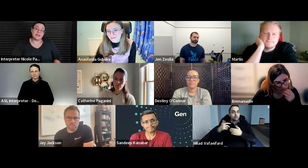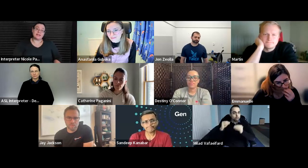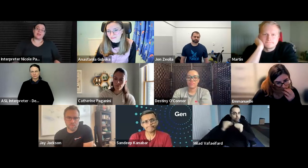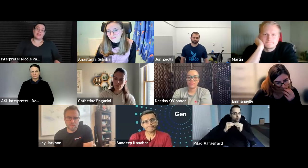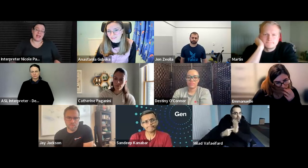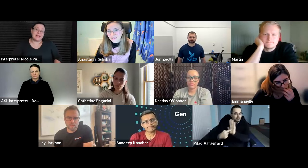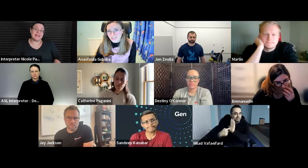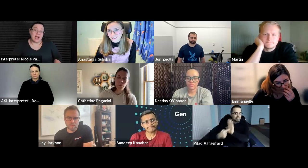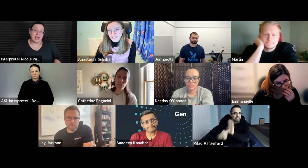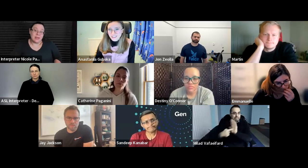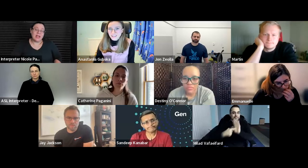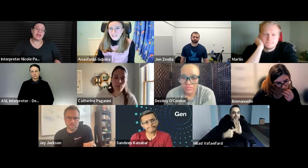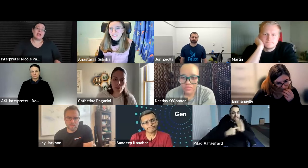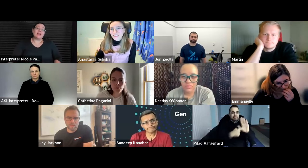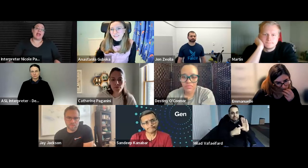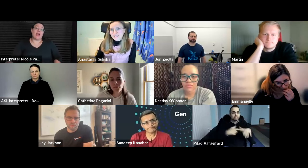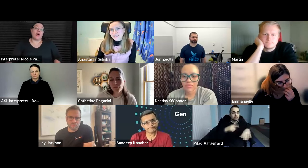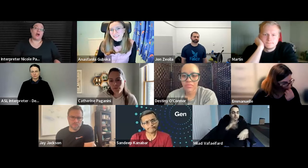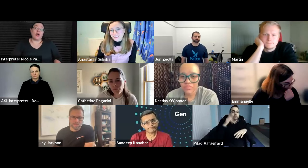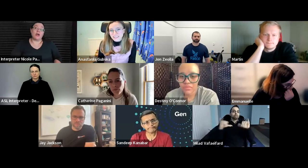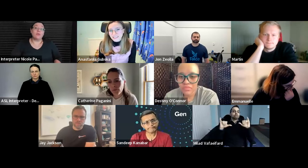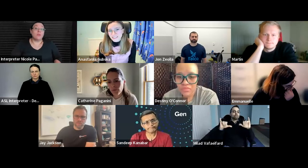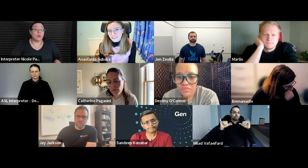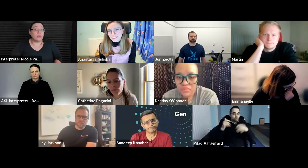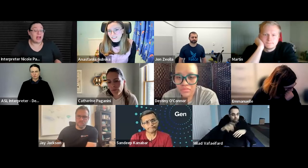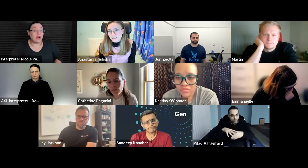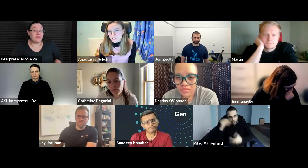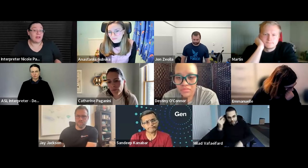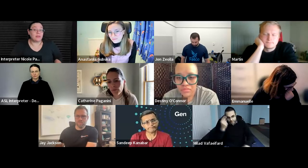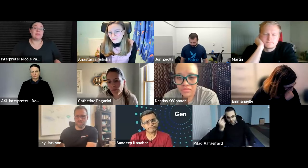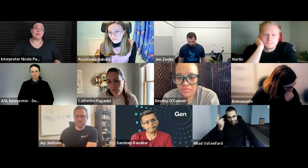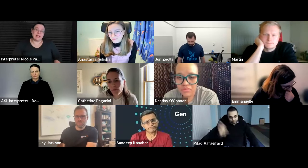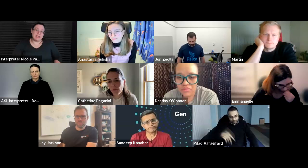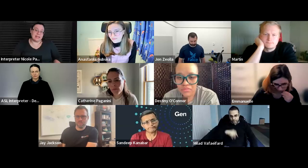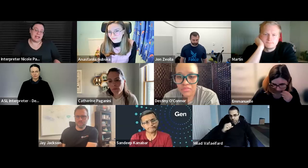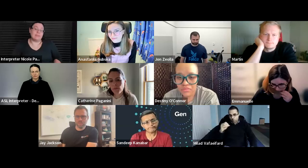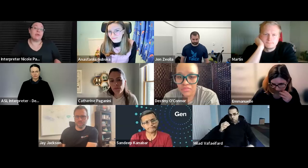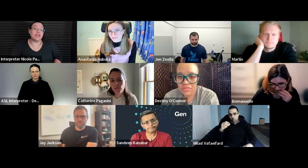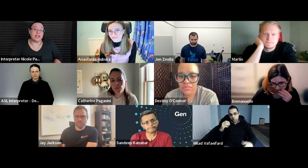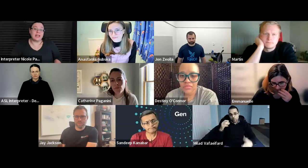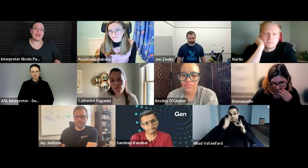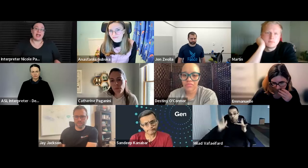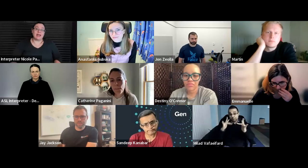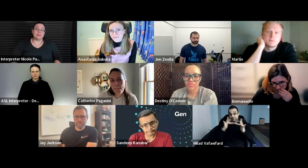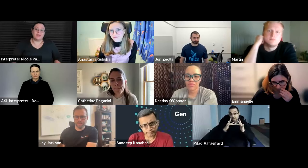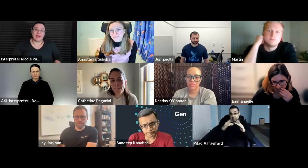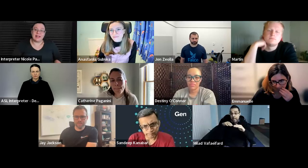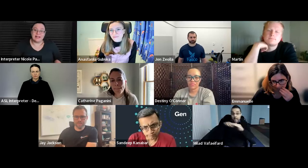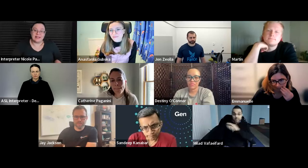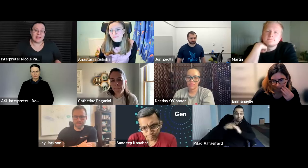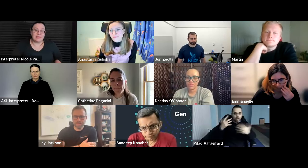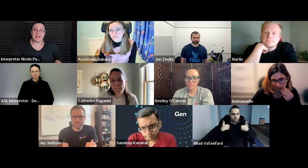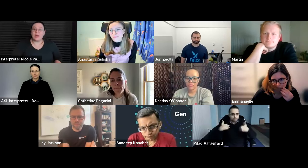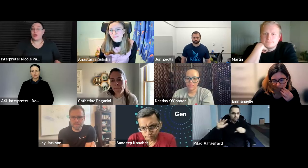learning process so that the next time they are more prepared for other people we need to keep pushing and